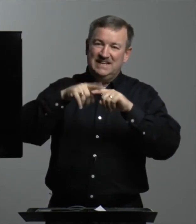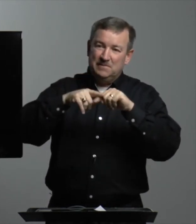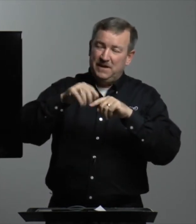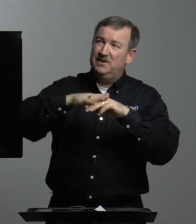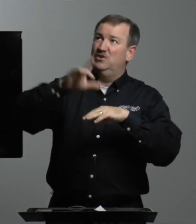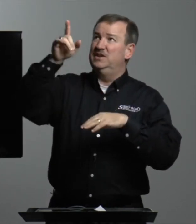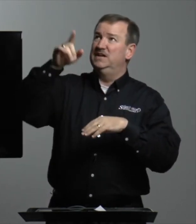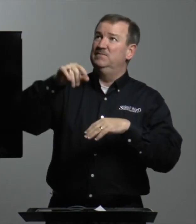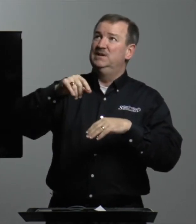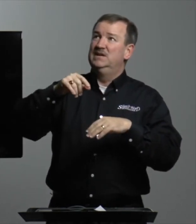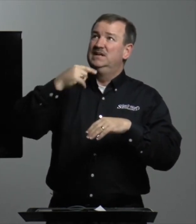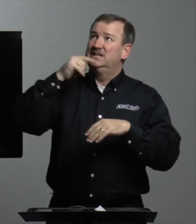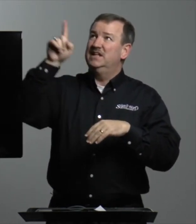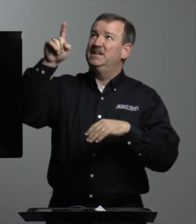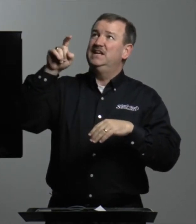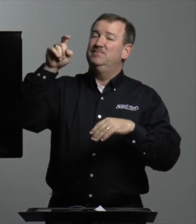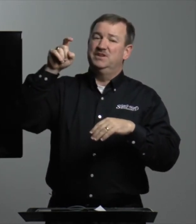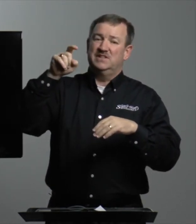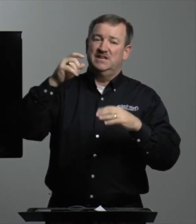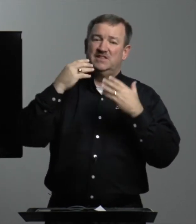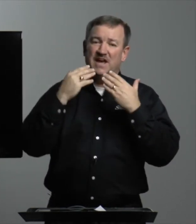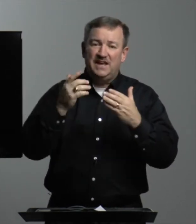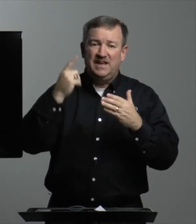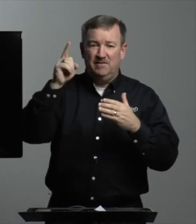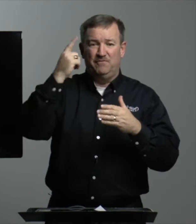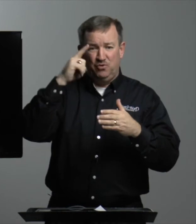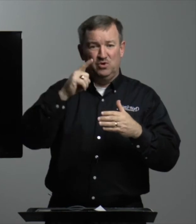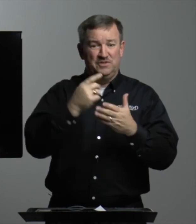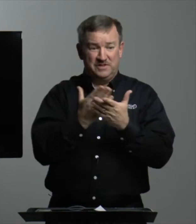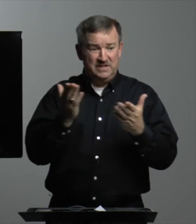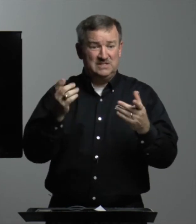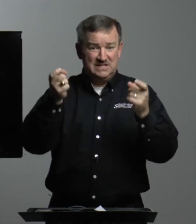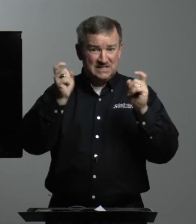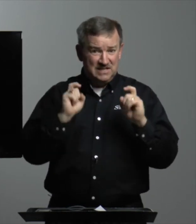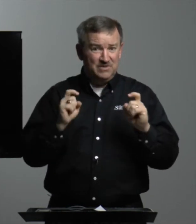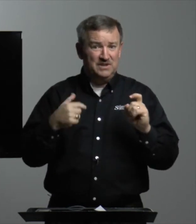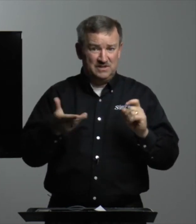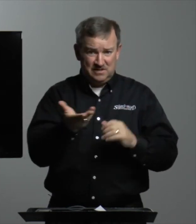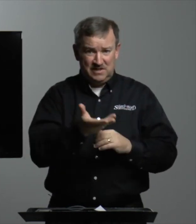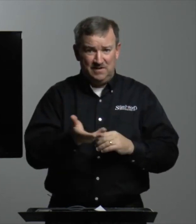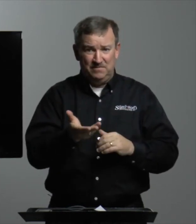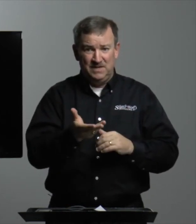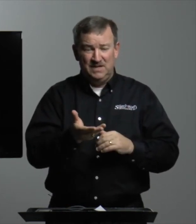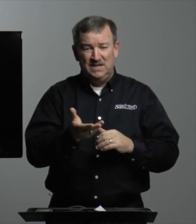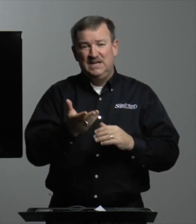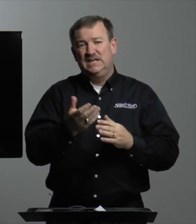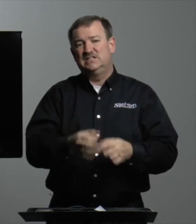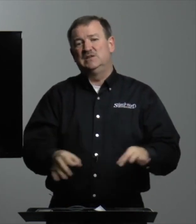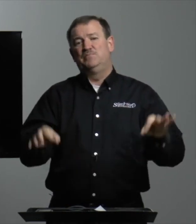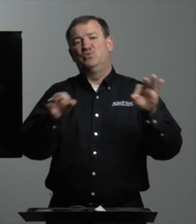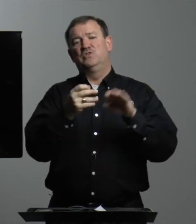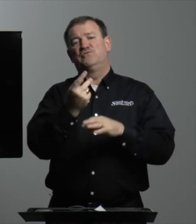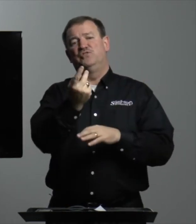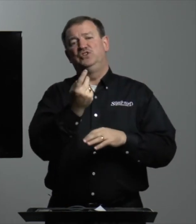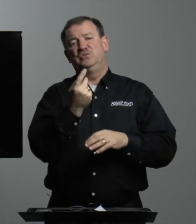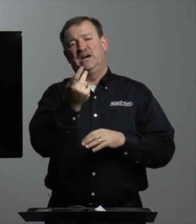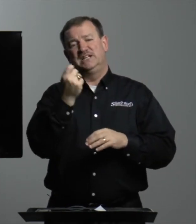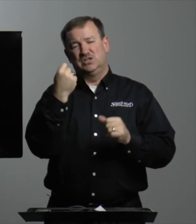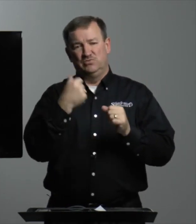they depend on him, telling him that they thank him for the things he's given to them. It's important for you and I to